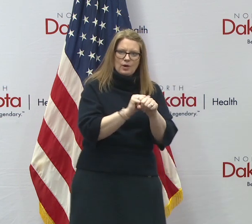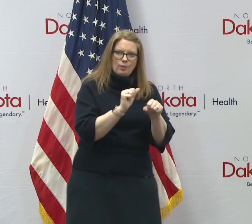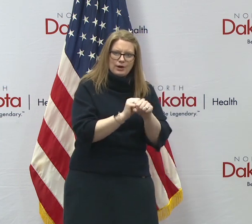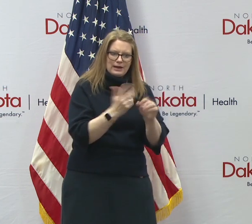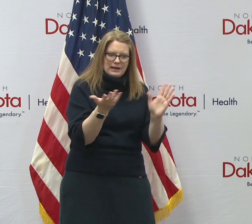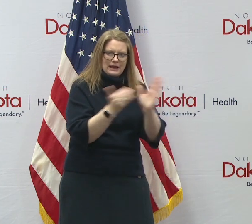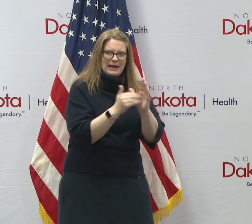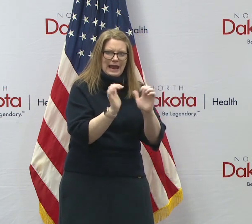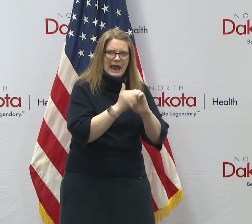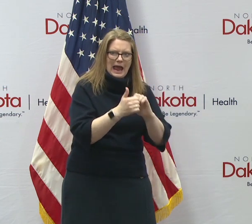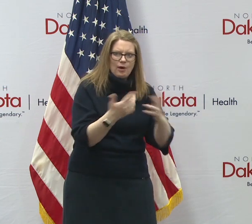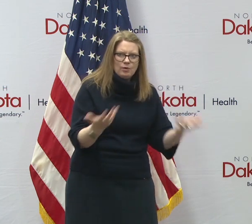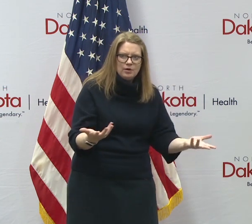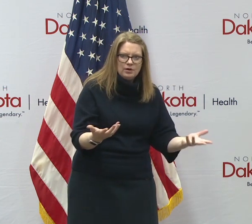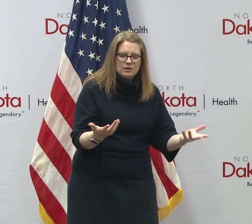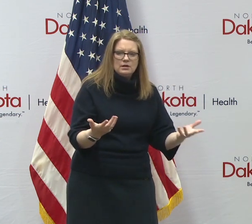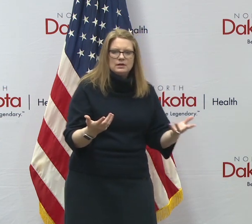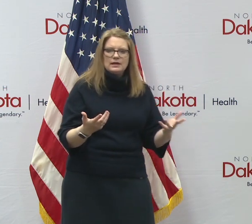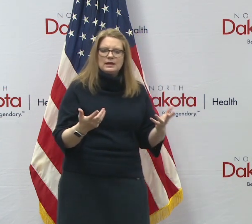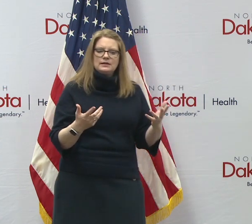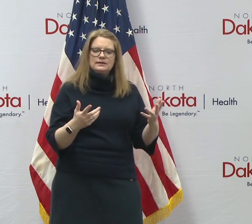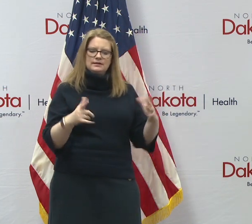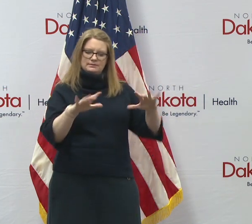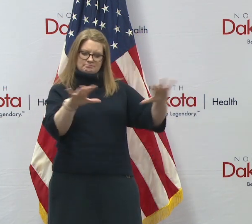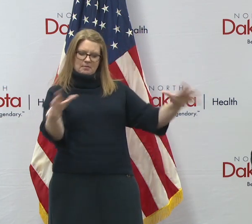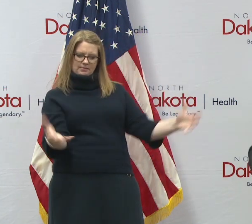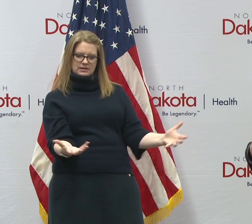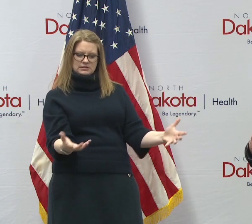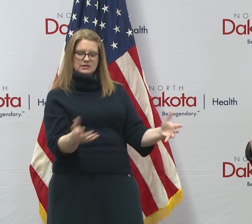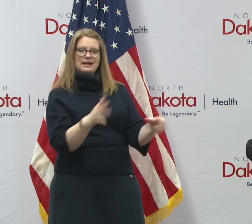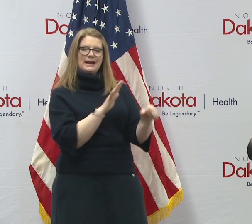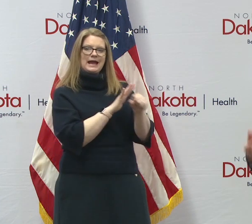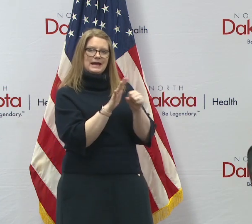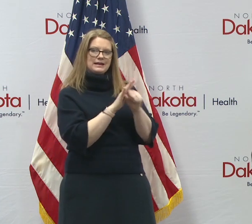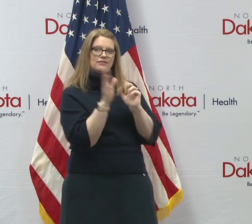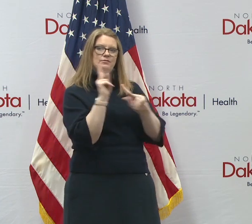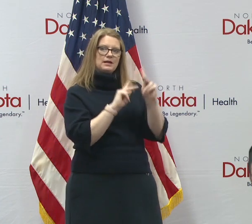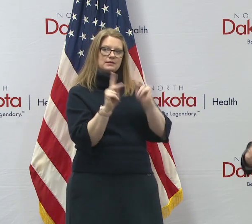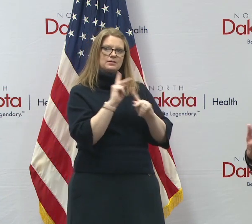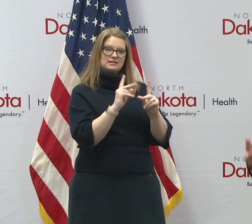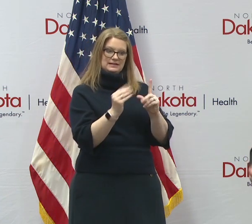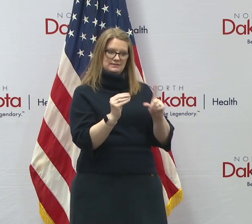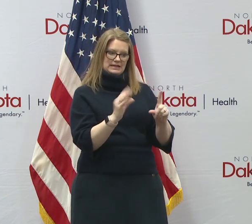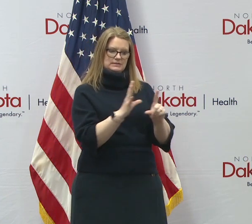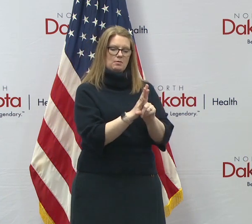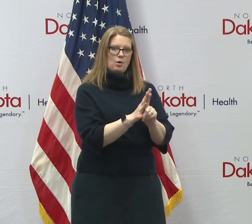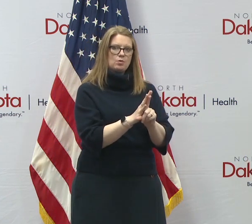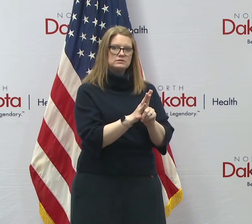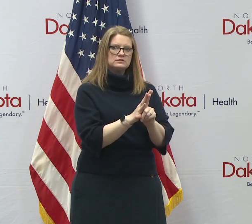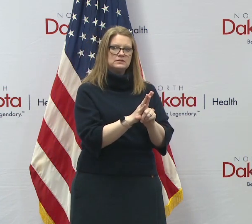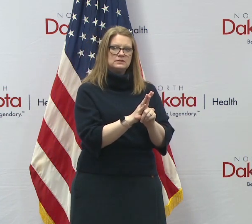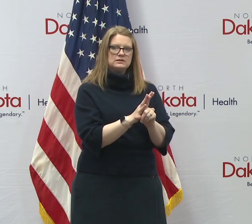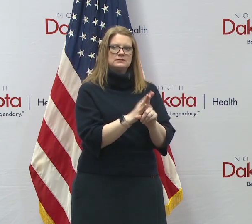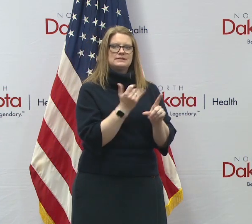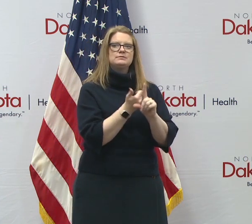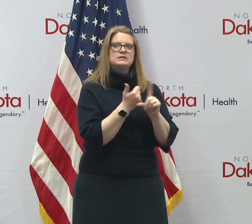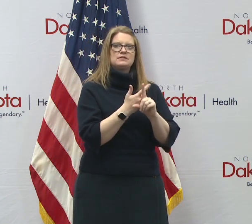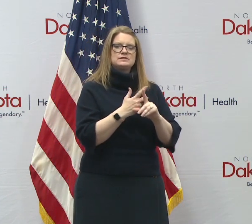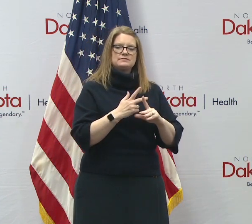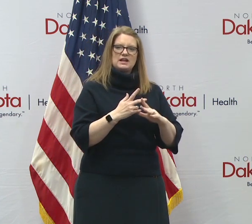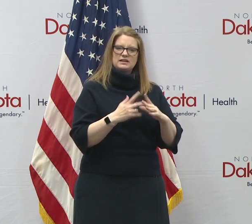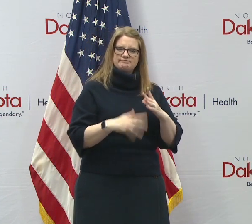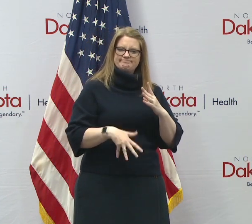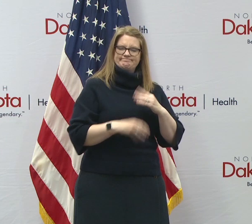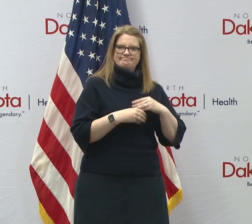back to work is, is in populations where enough people have been exposed to it, where their body, where they built up antibodies to it.